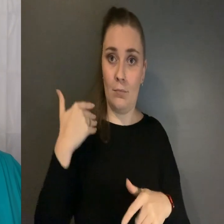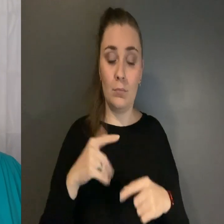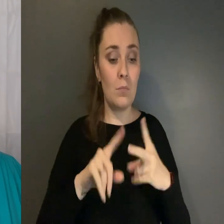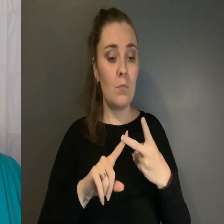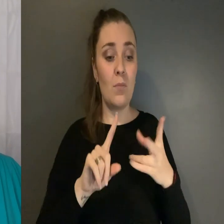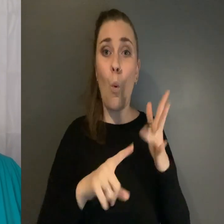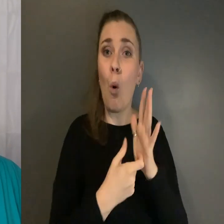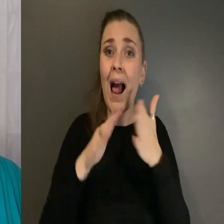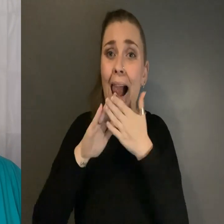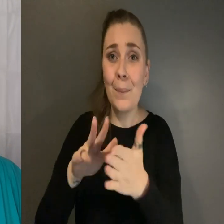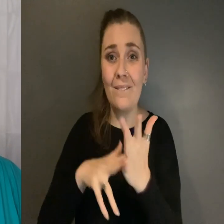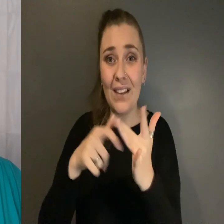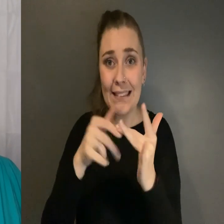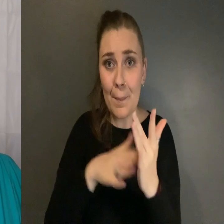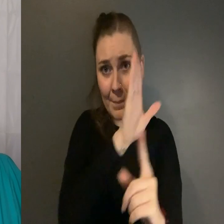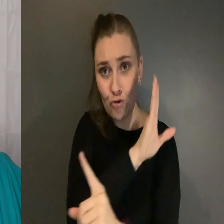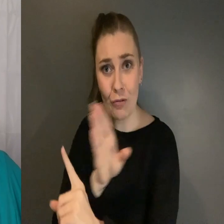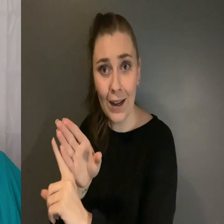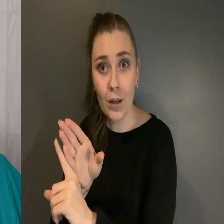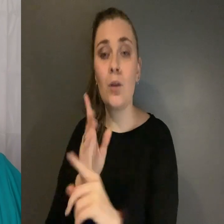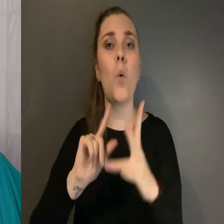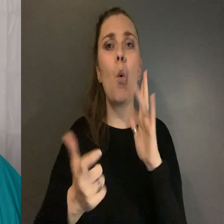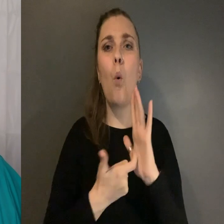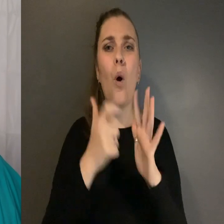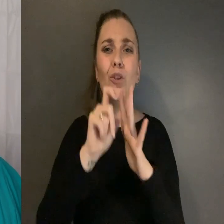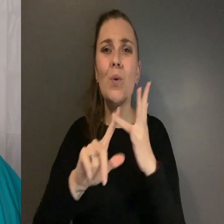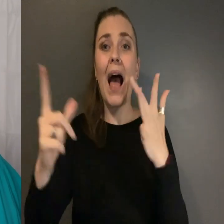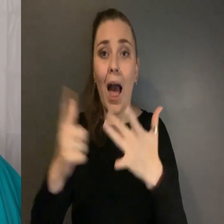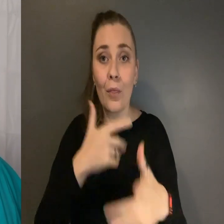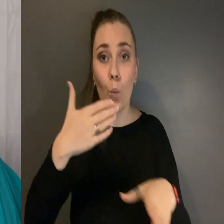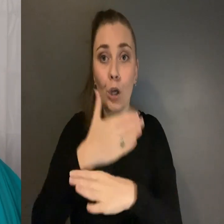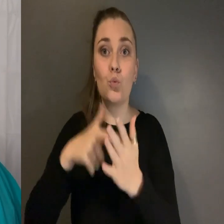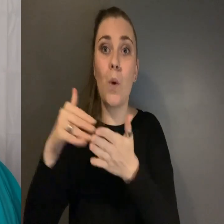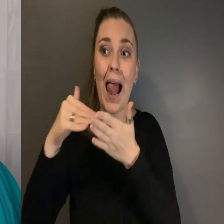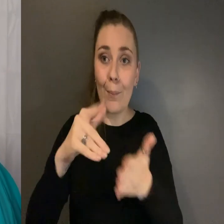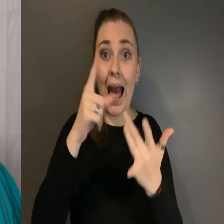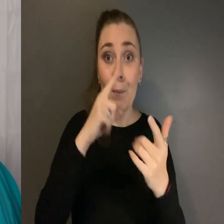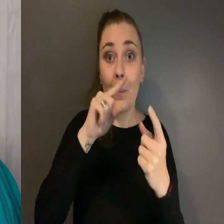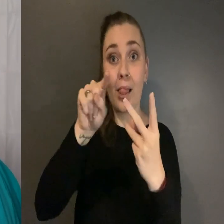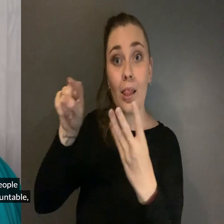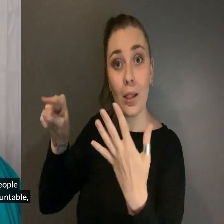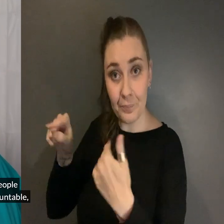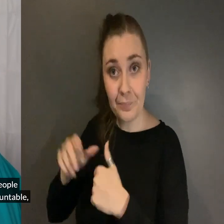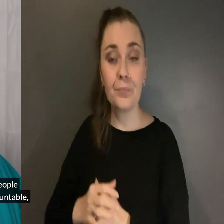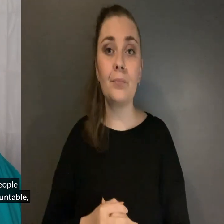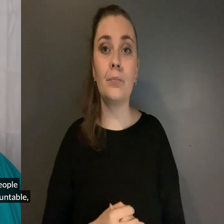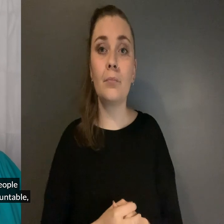the victim directly Or doing other work to help other people It might be that they,